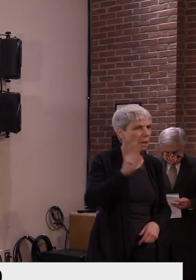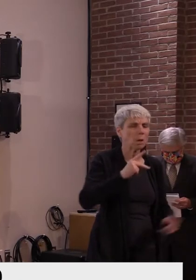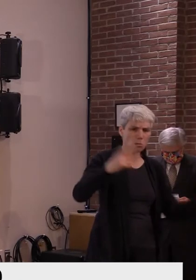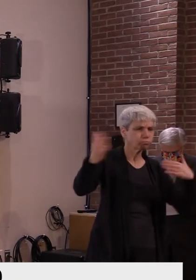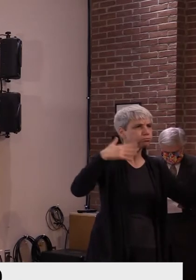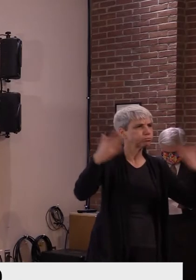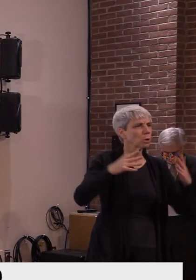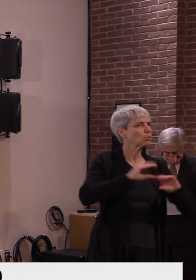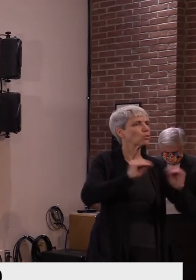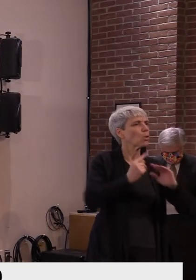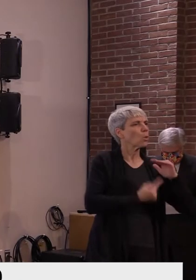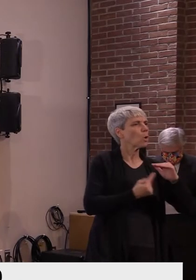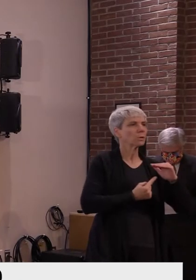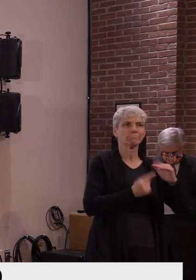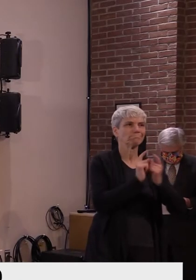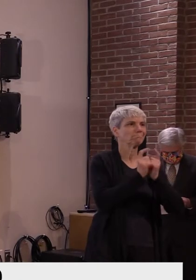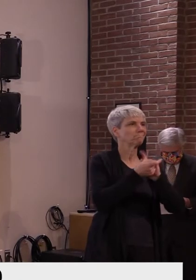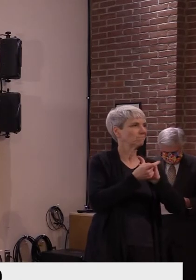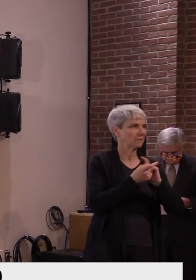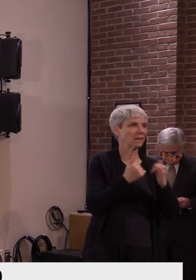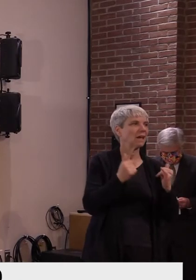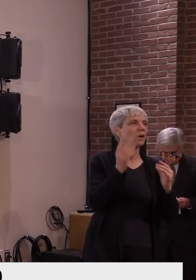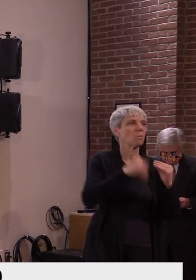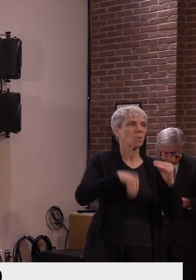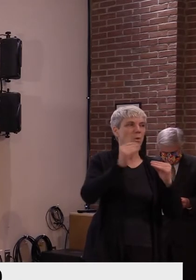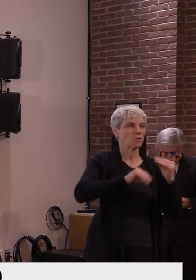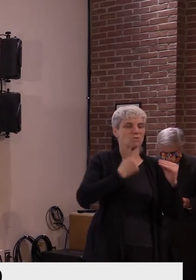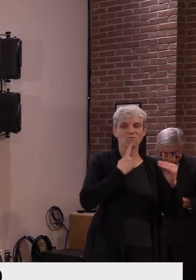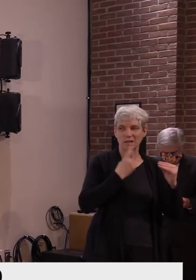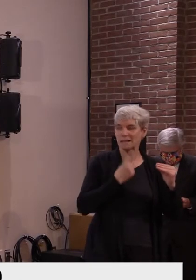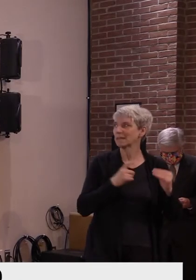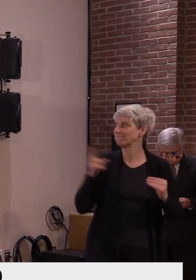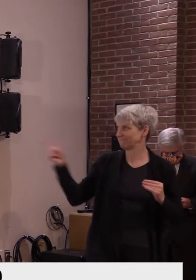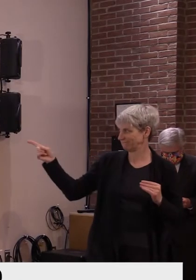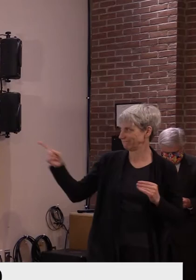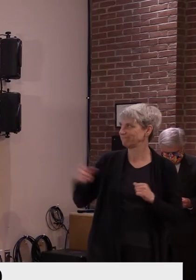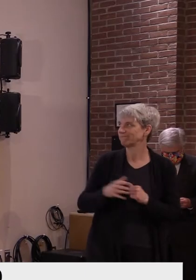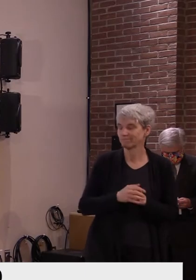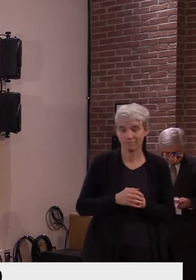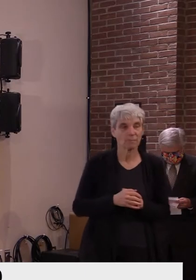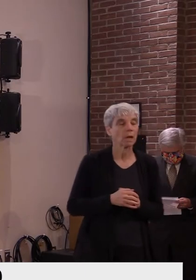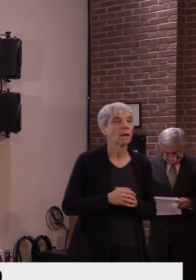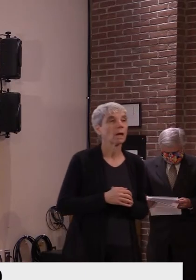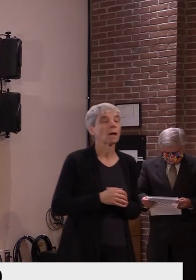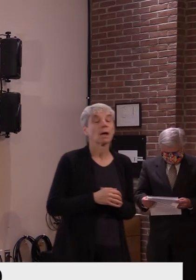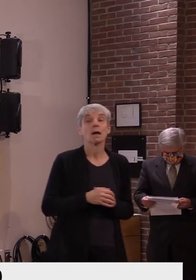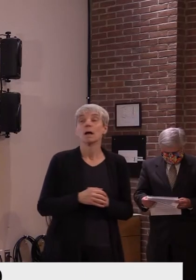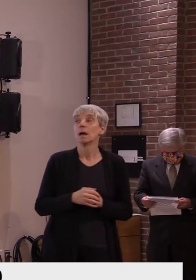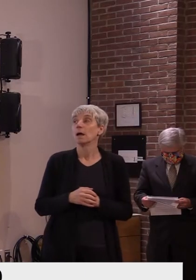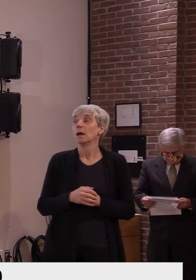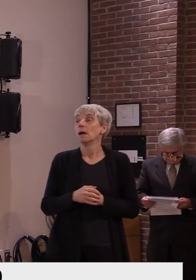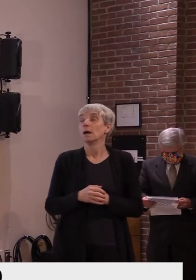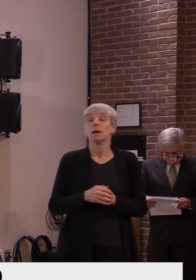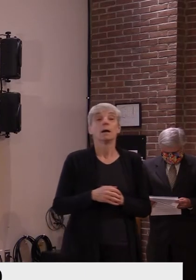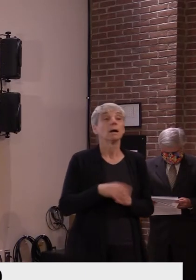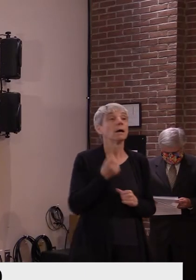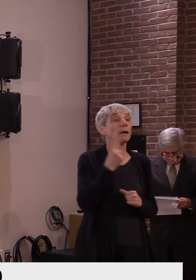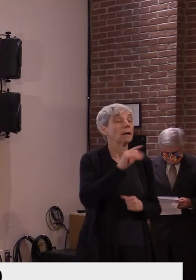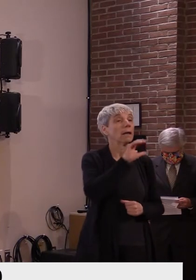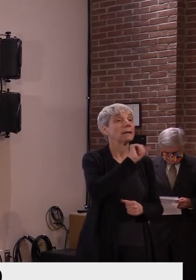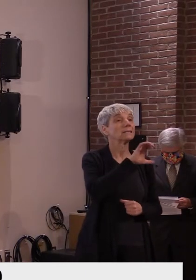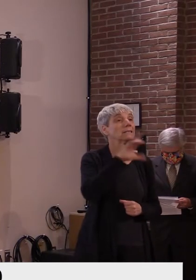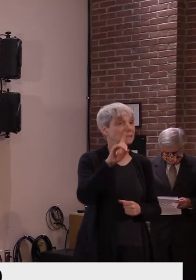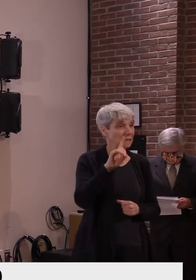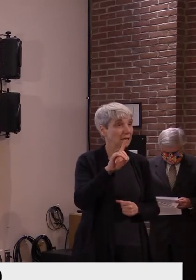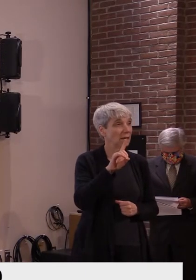certain. Um, in terms of what can happen in terms of essential travel, there is a specific paragraph on the ACCD website that goes into